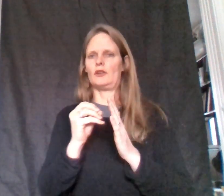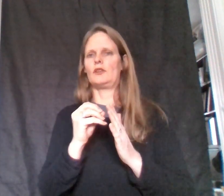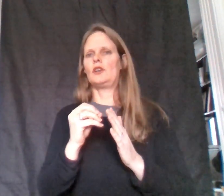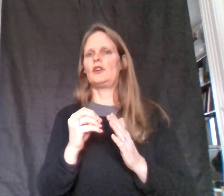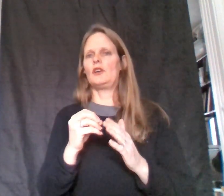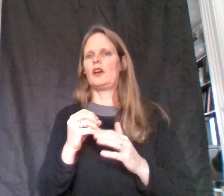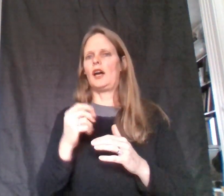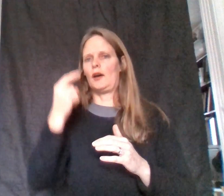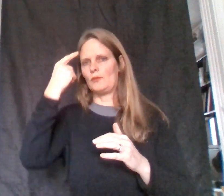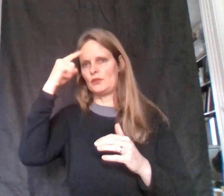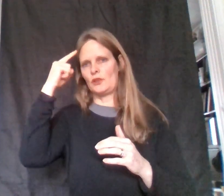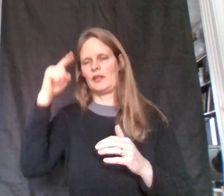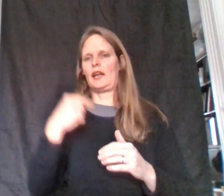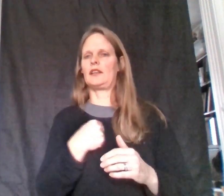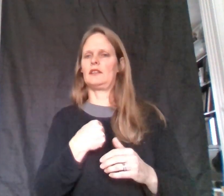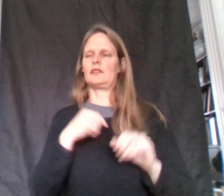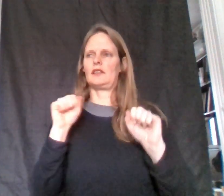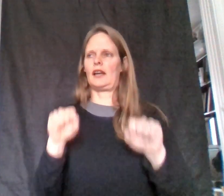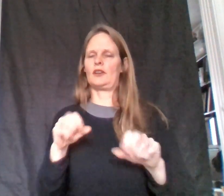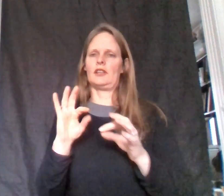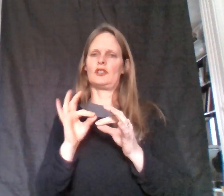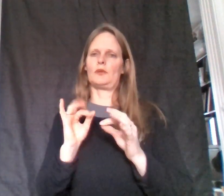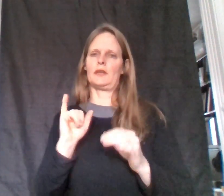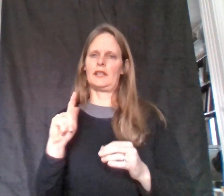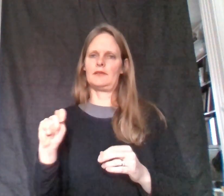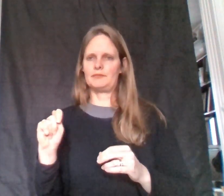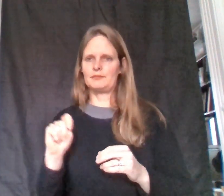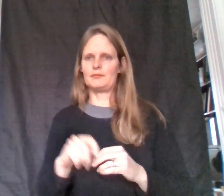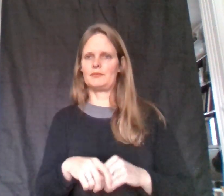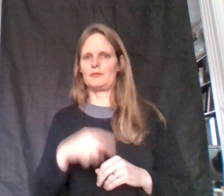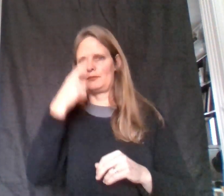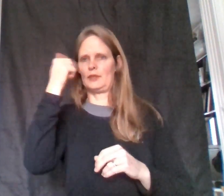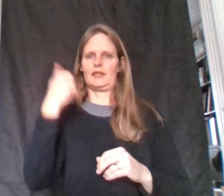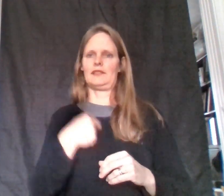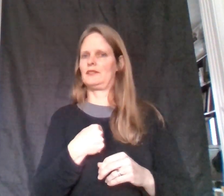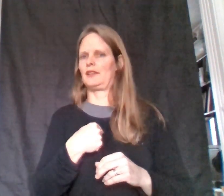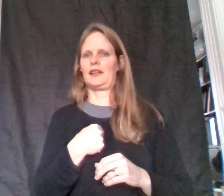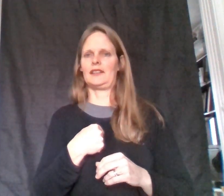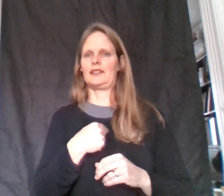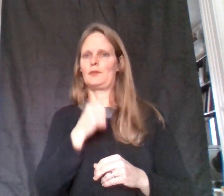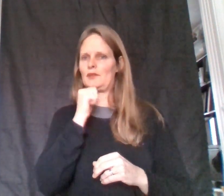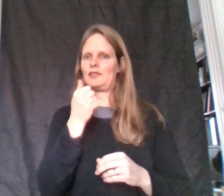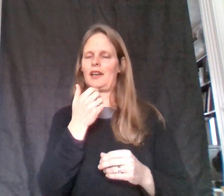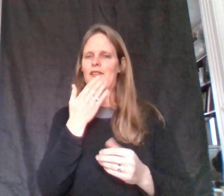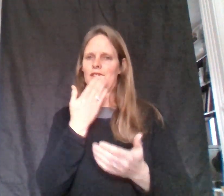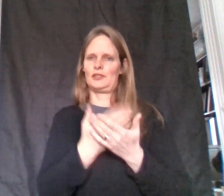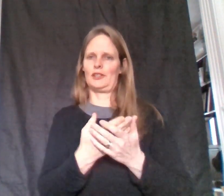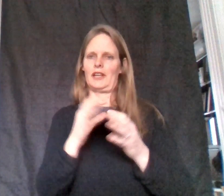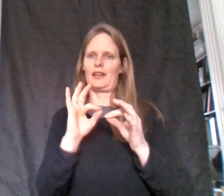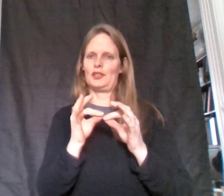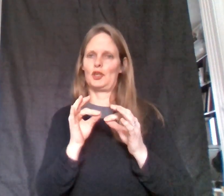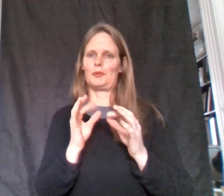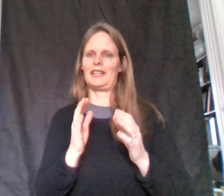so that I could interpret it because I am not good at interpreting.